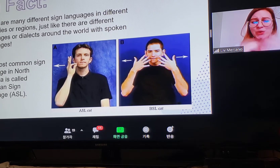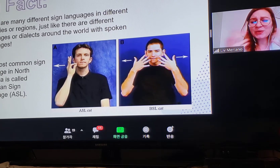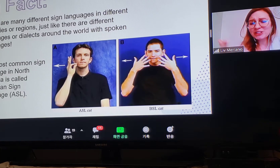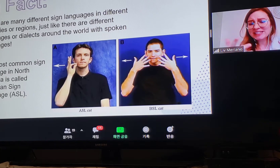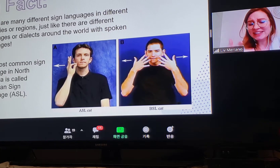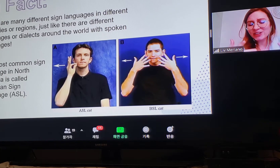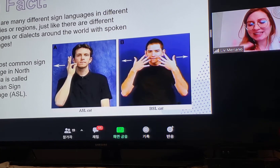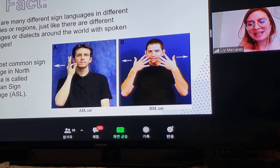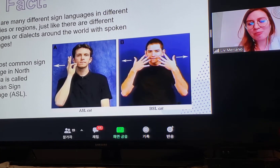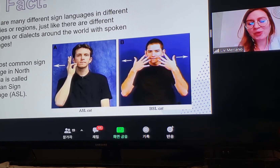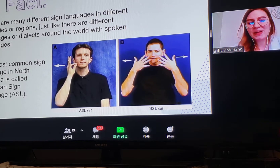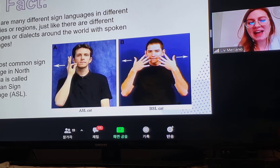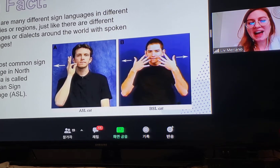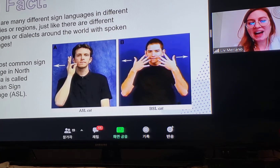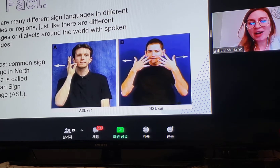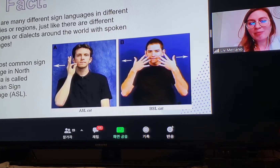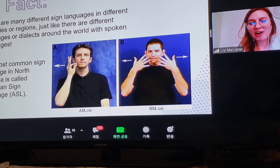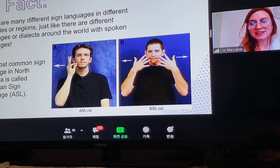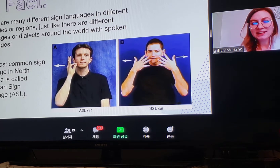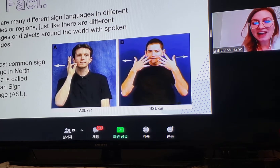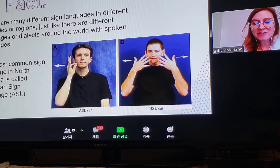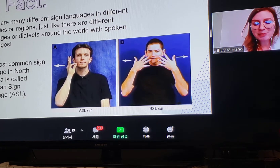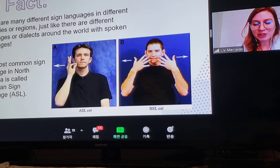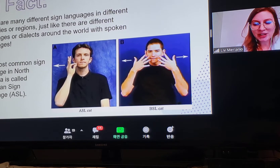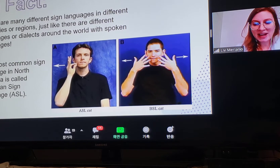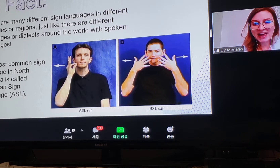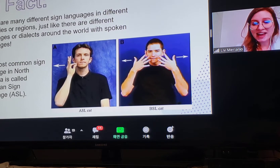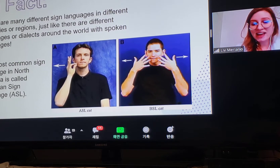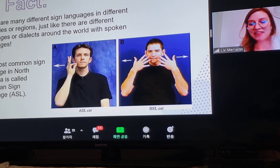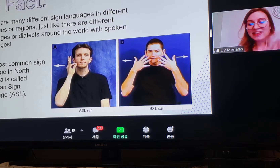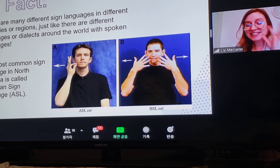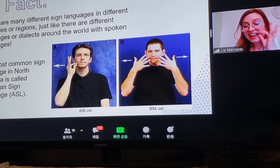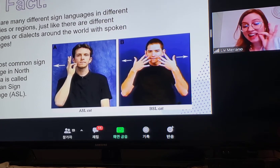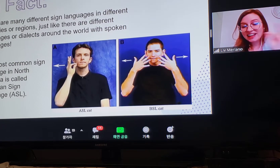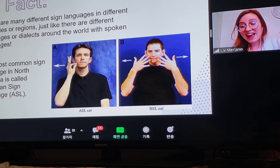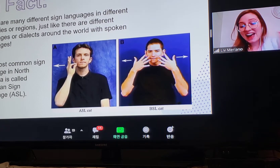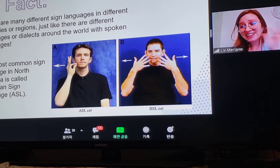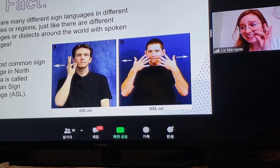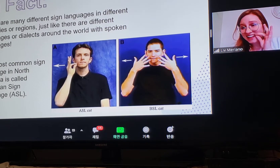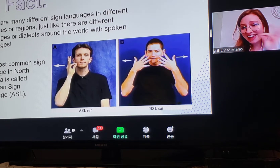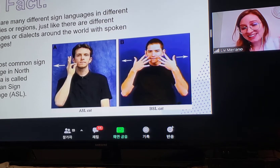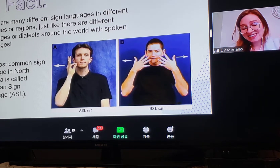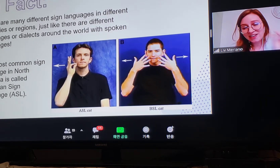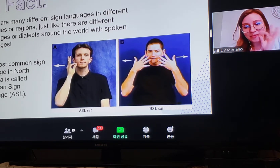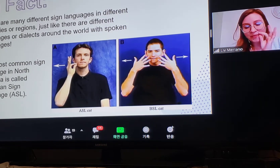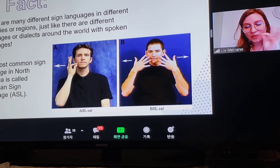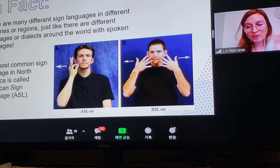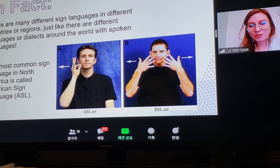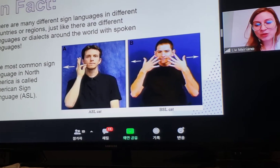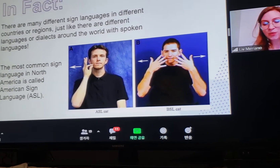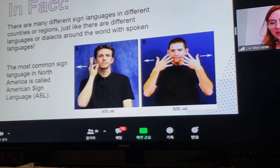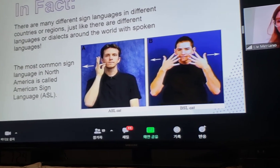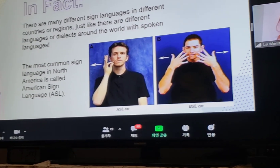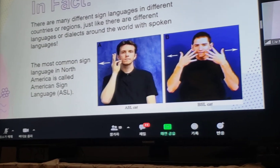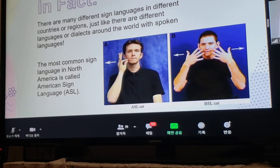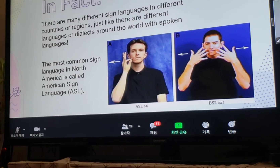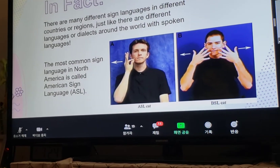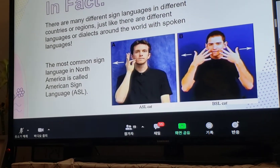just a little example. On the left, picture A. That's pat to ASL. So what you'll see a lot in North